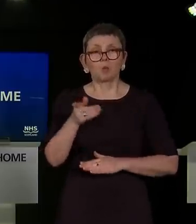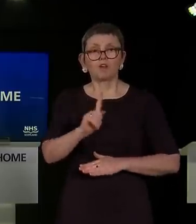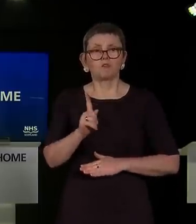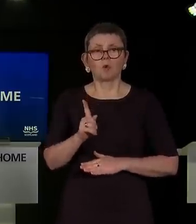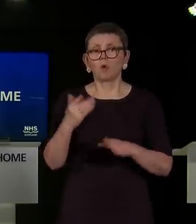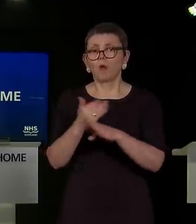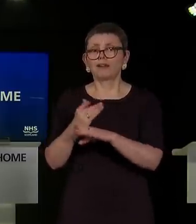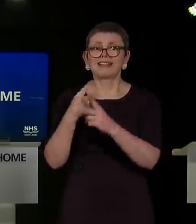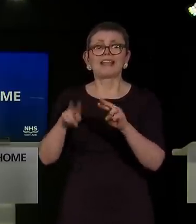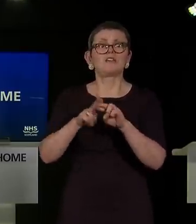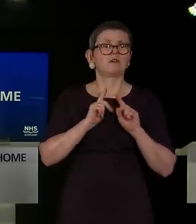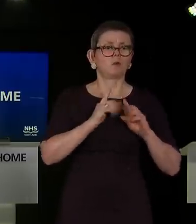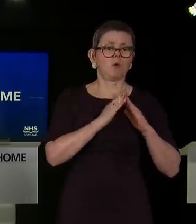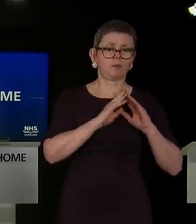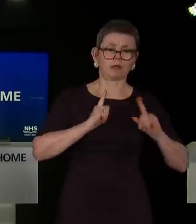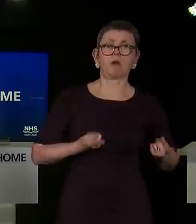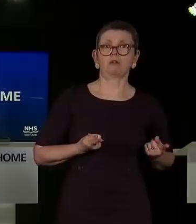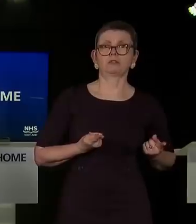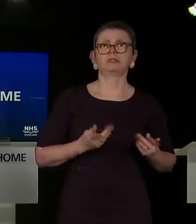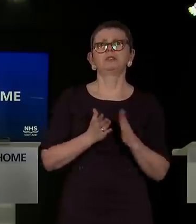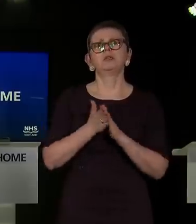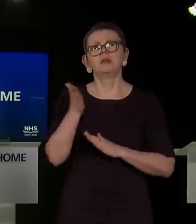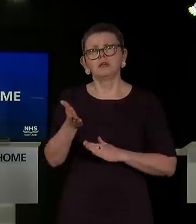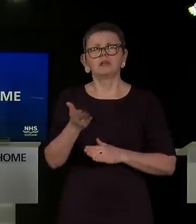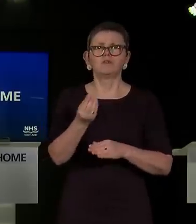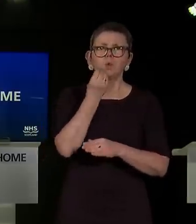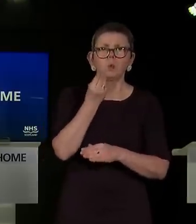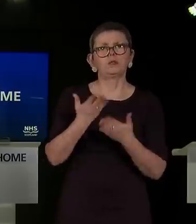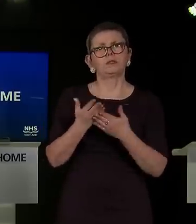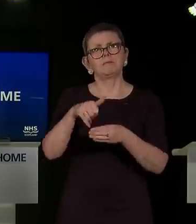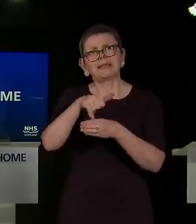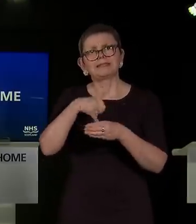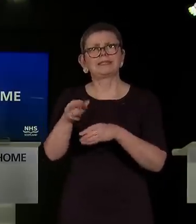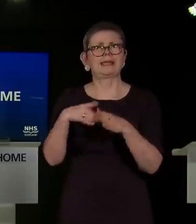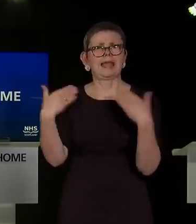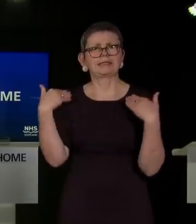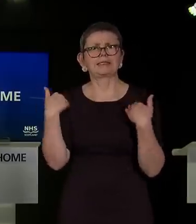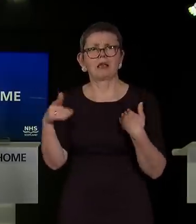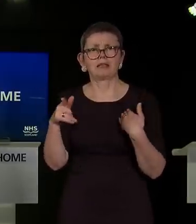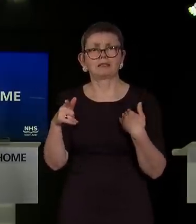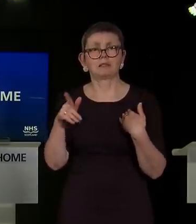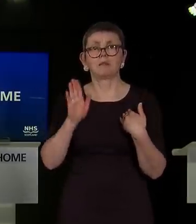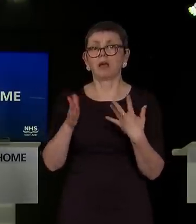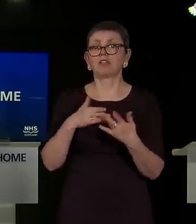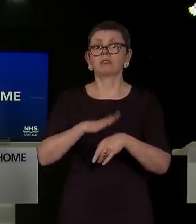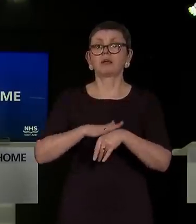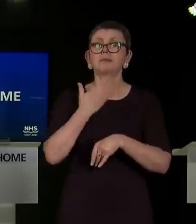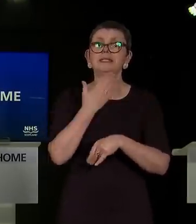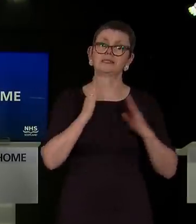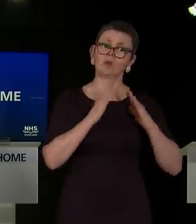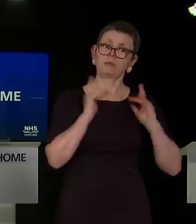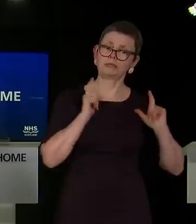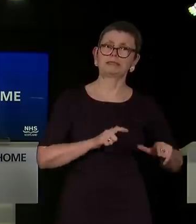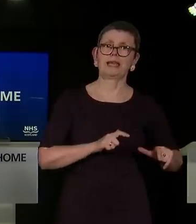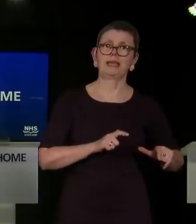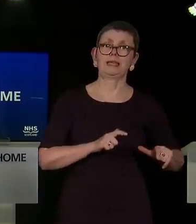that can't be done at home, going out for food and medicine, or for exercise, please continue to stay at home. When